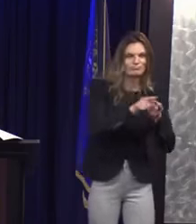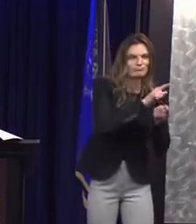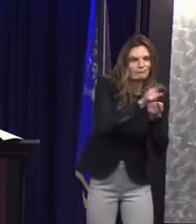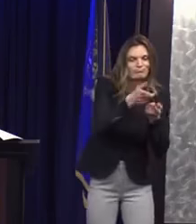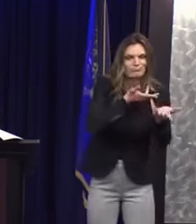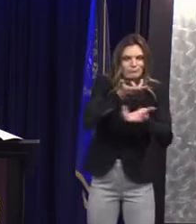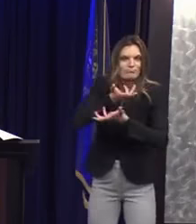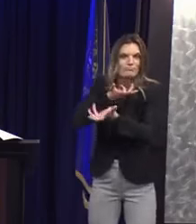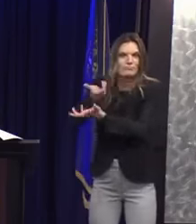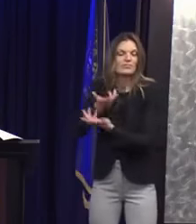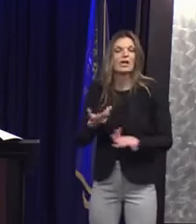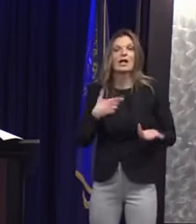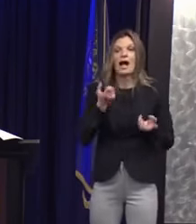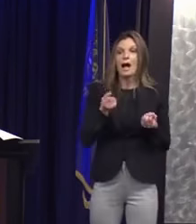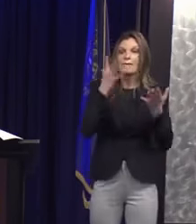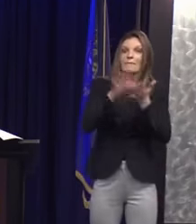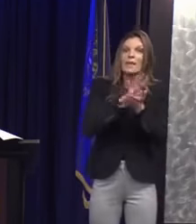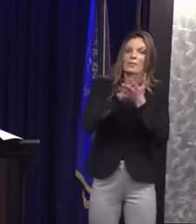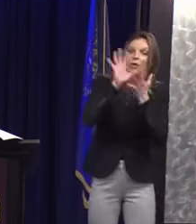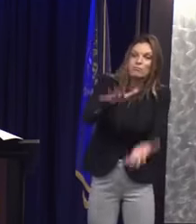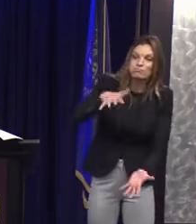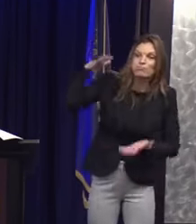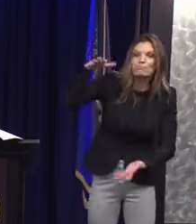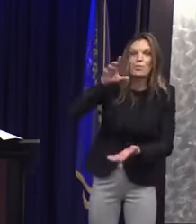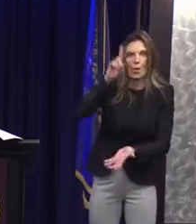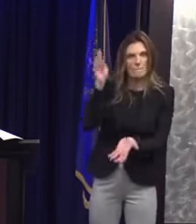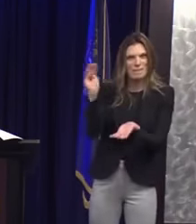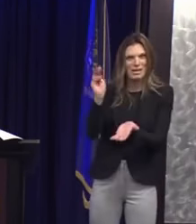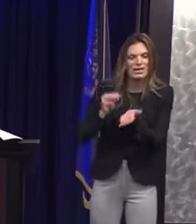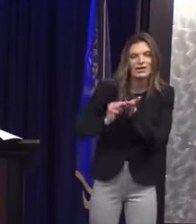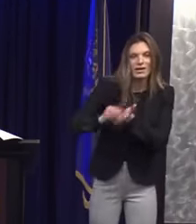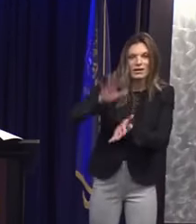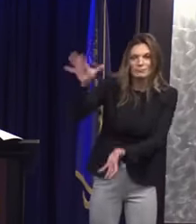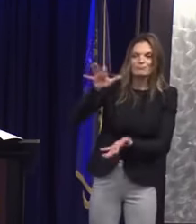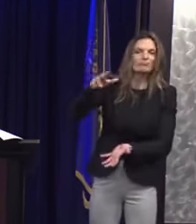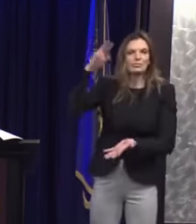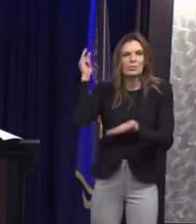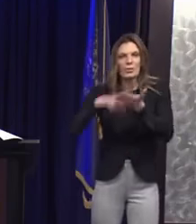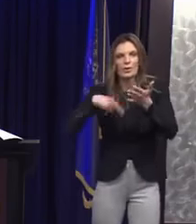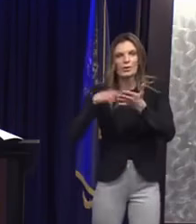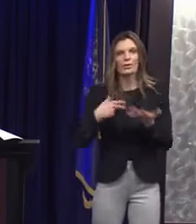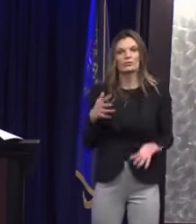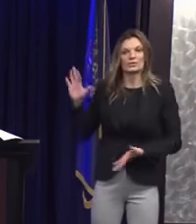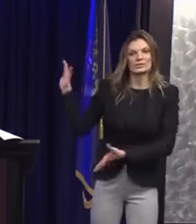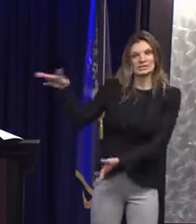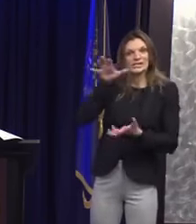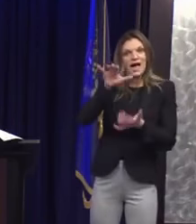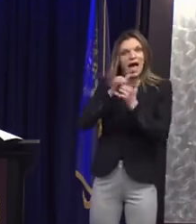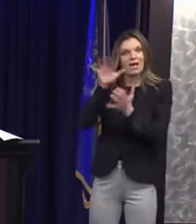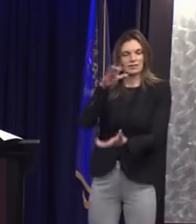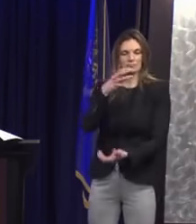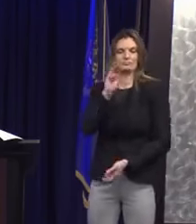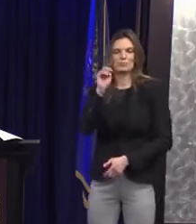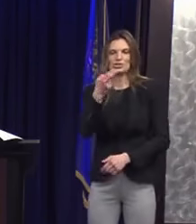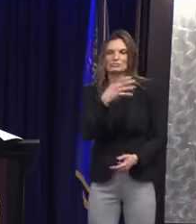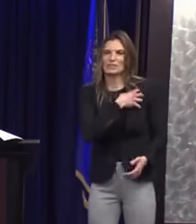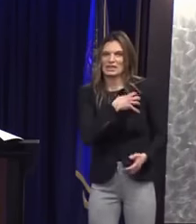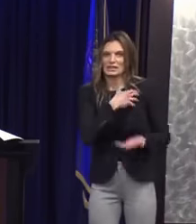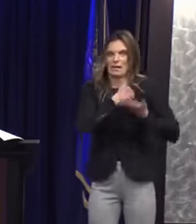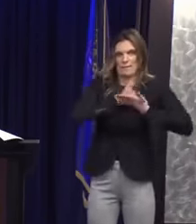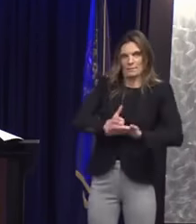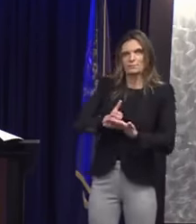million documents seized with the assistance of Michigan State Police from the city of Detroit's IT